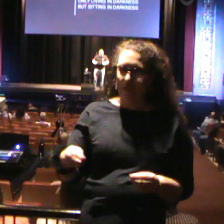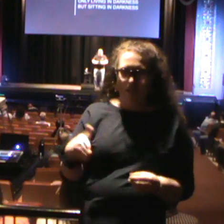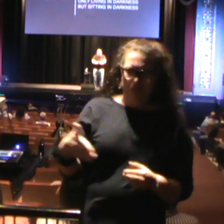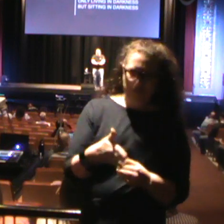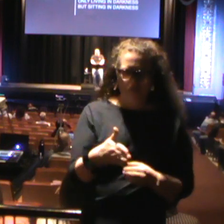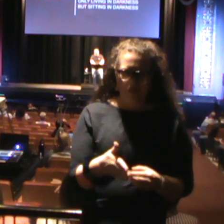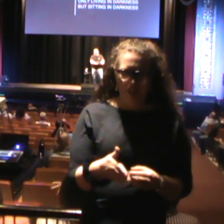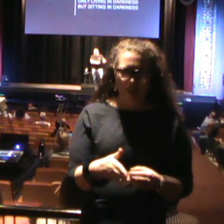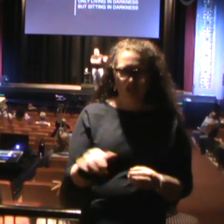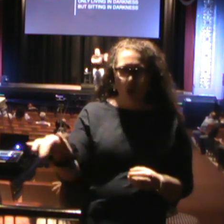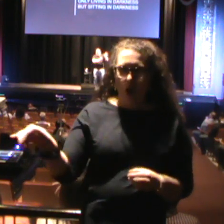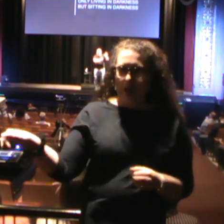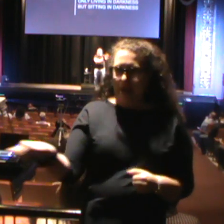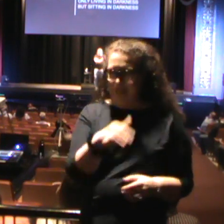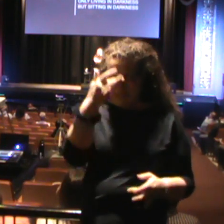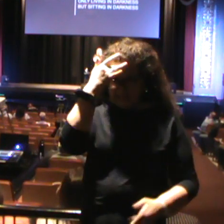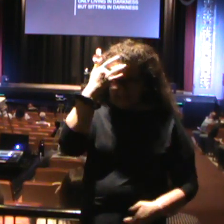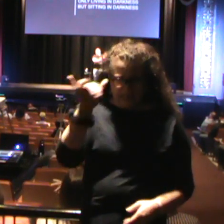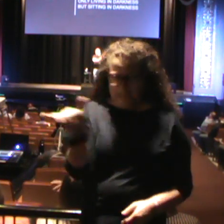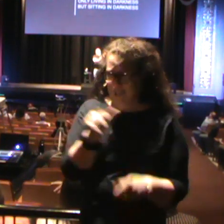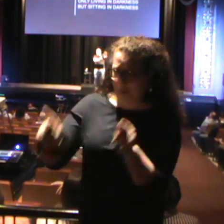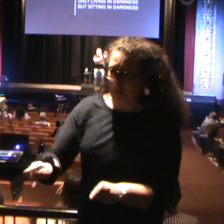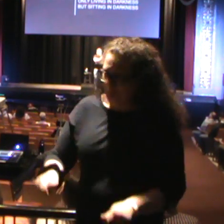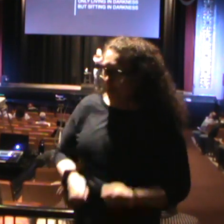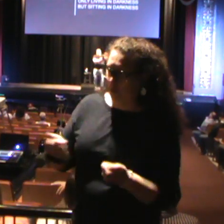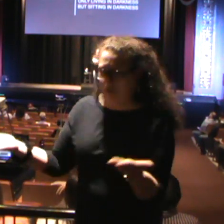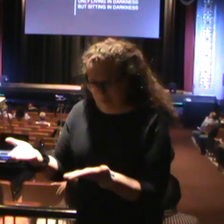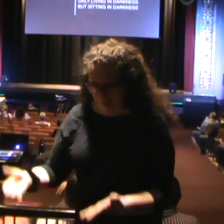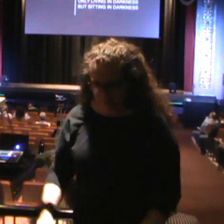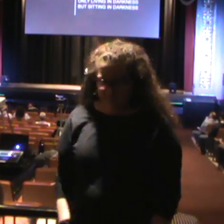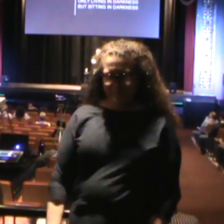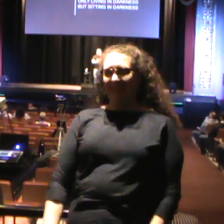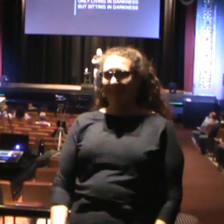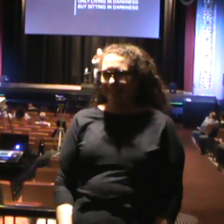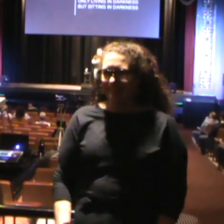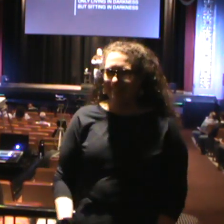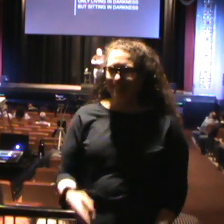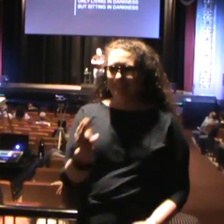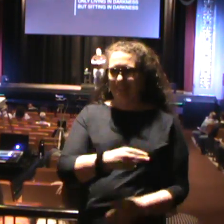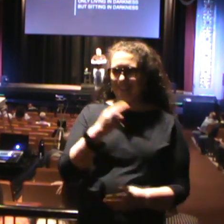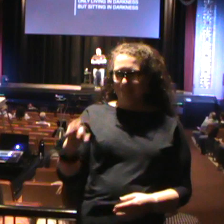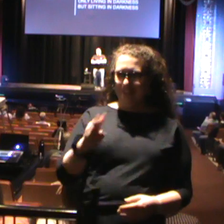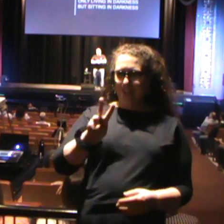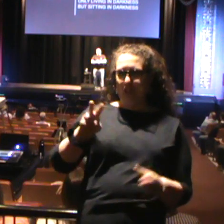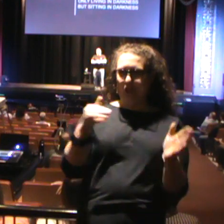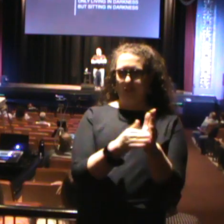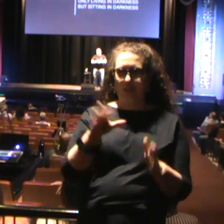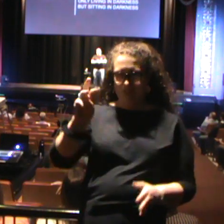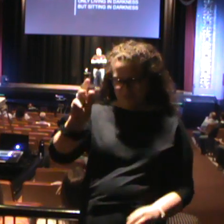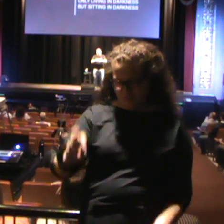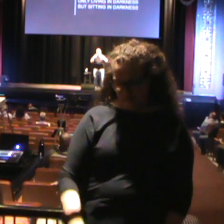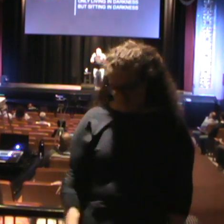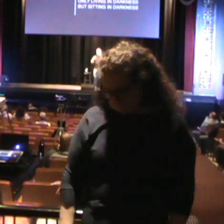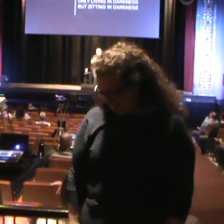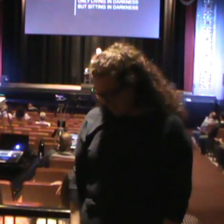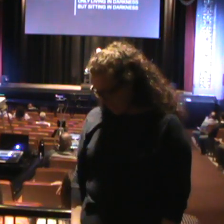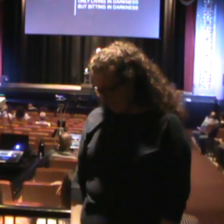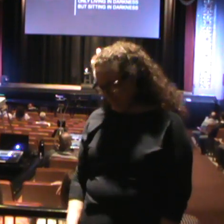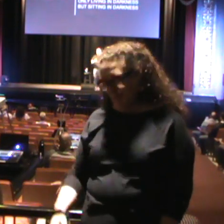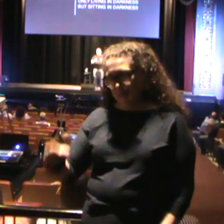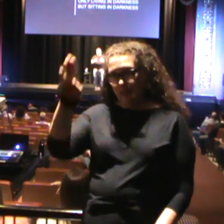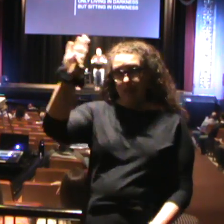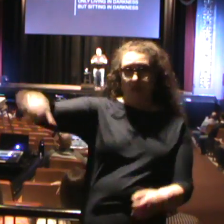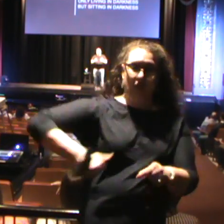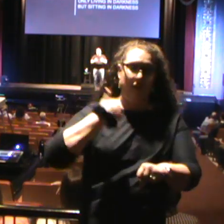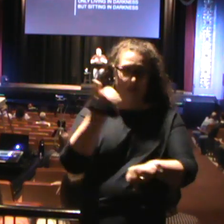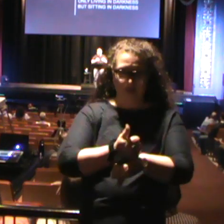people. All right? I'm just saying. When we came to Hopewell in 2016 and God placed us